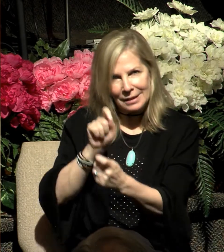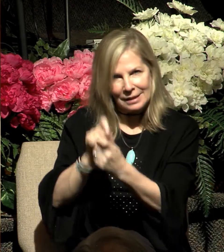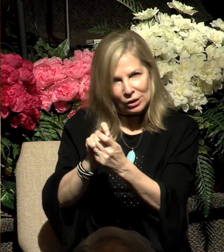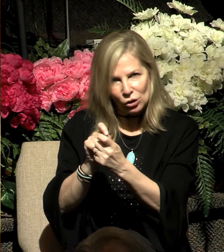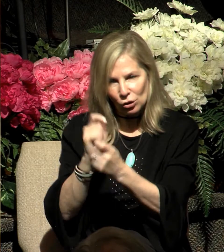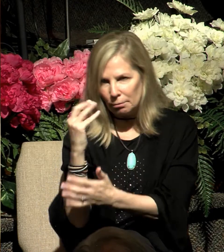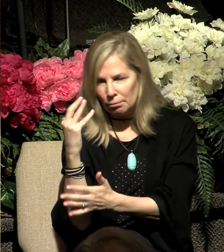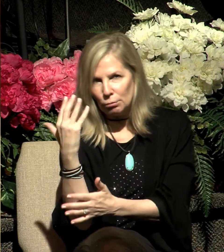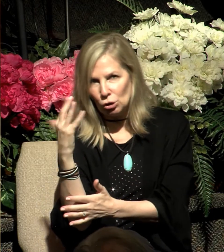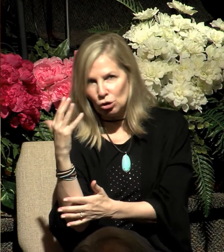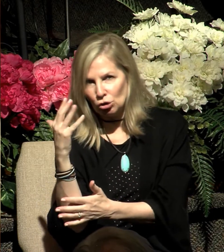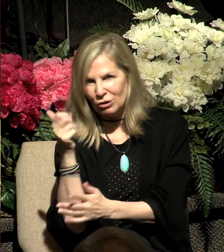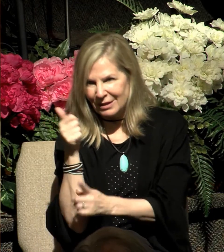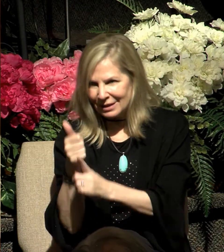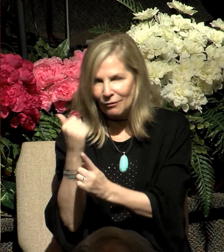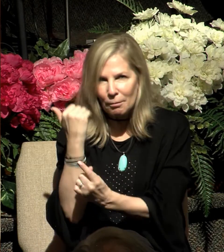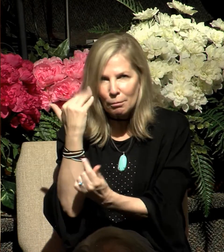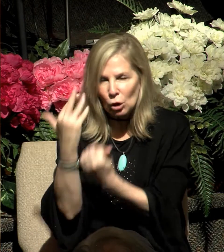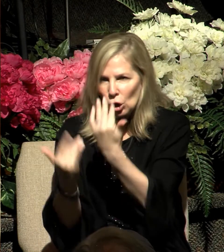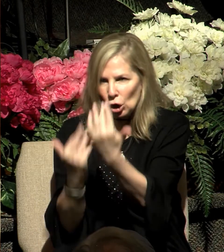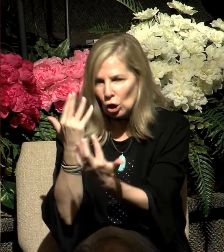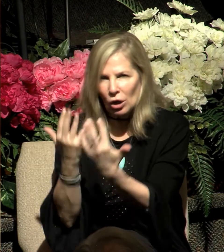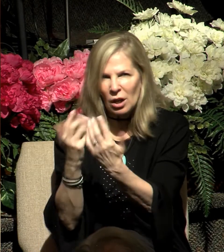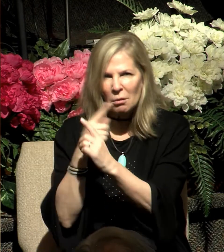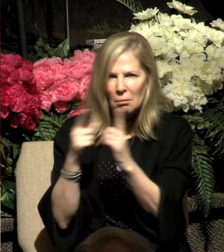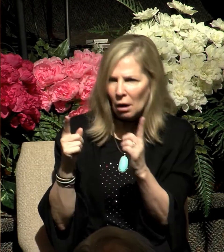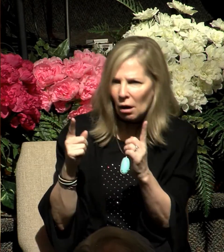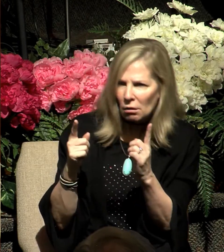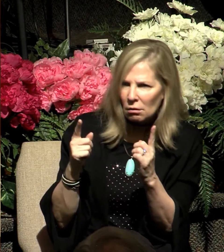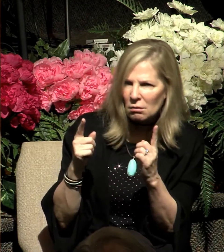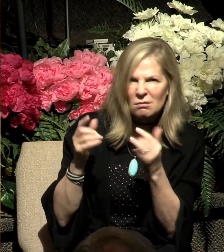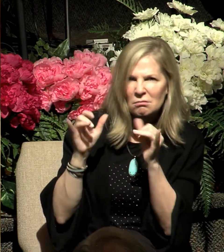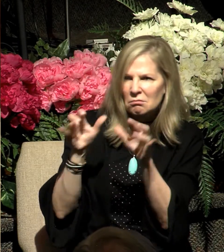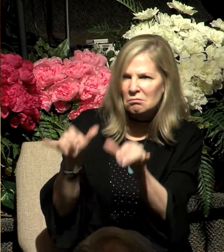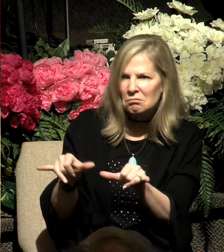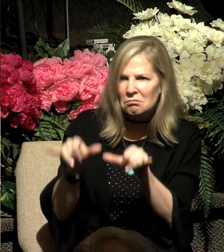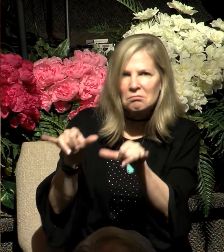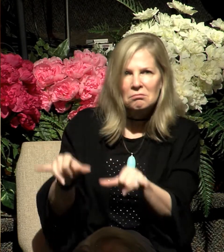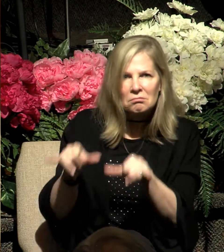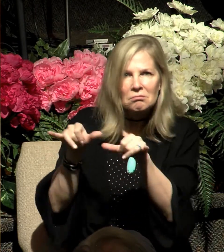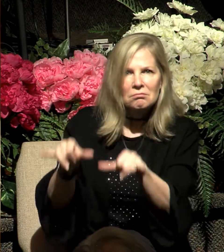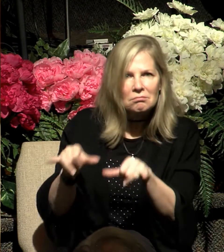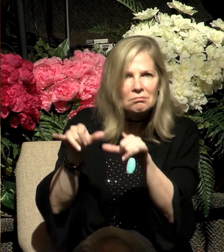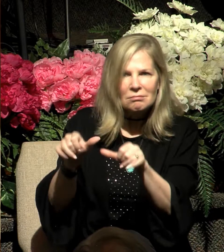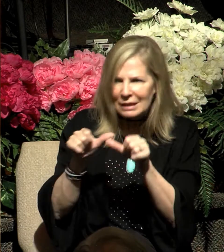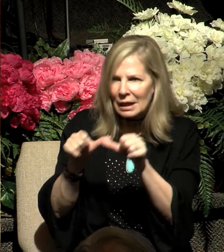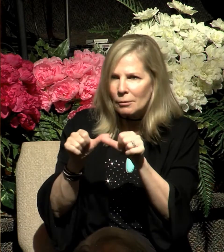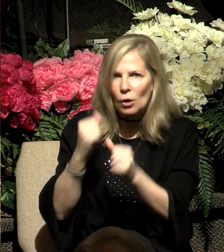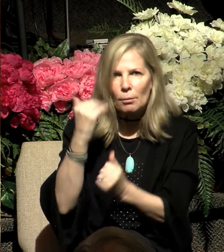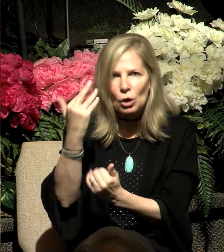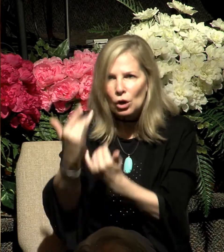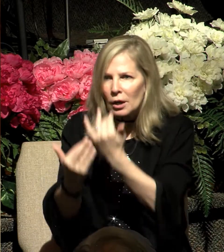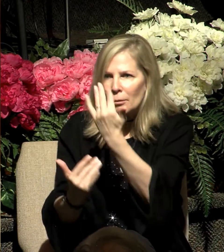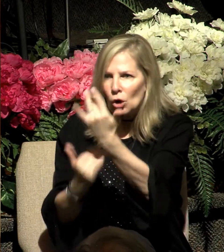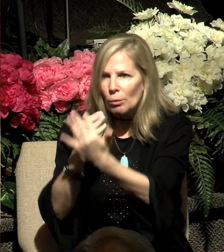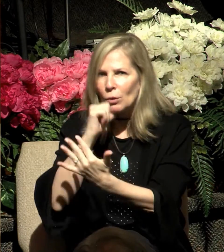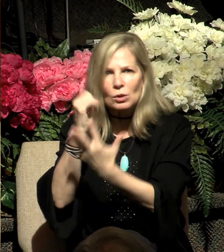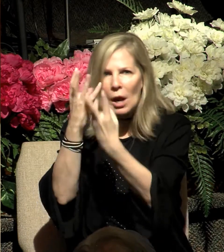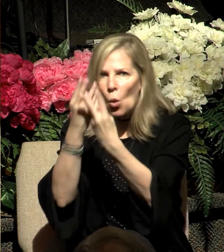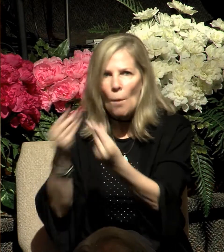bush was that it wasn't consumed by the fire. It just kept burning and didn't stop. It didn't burn